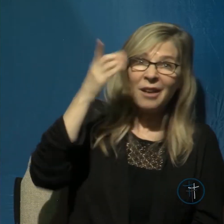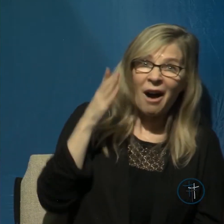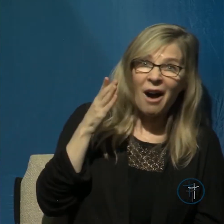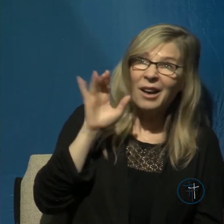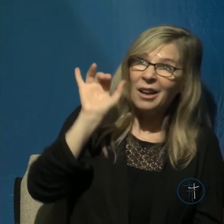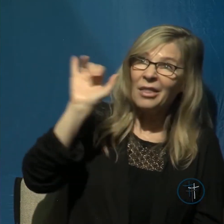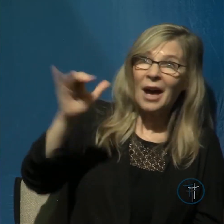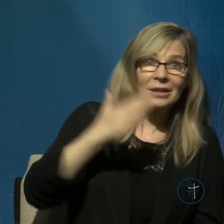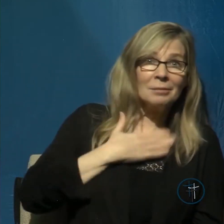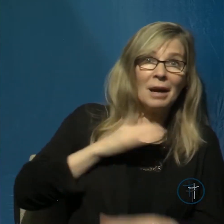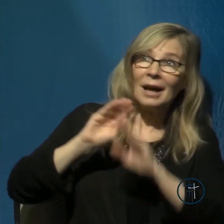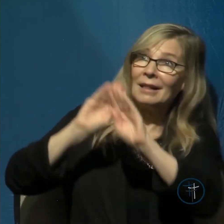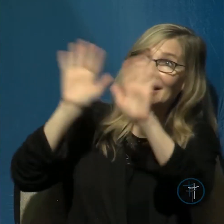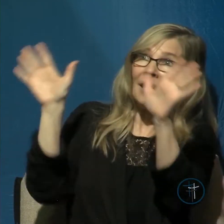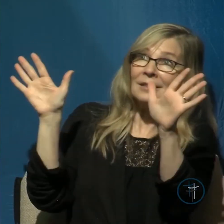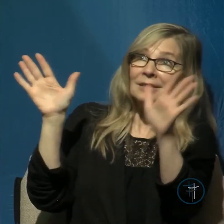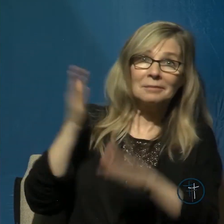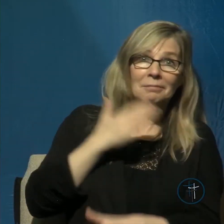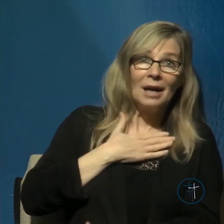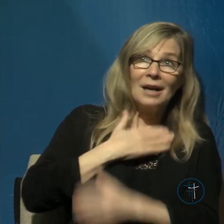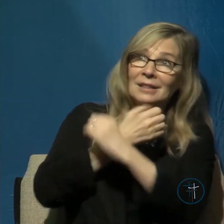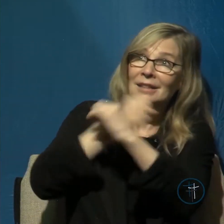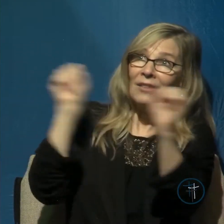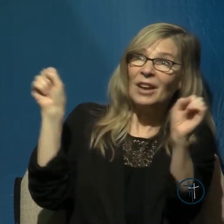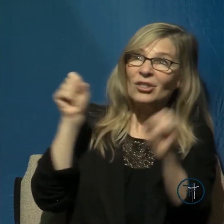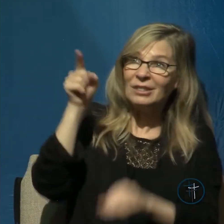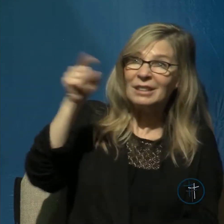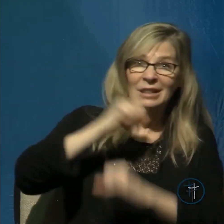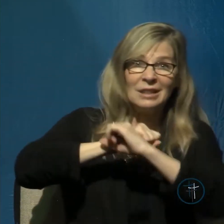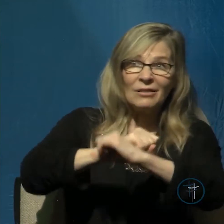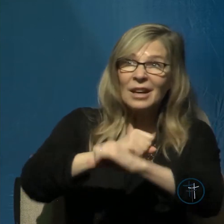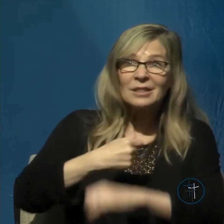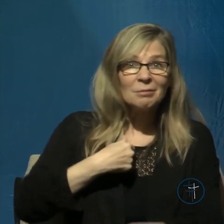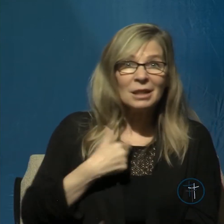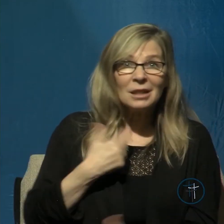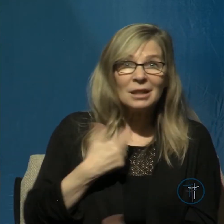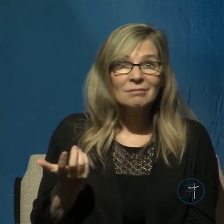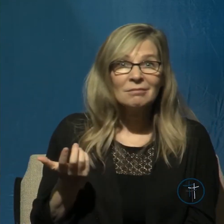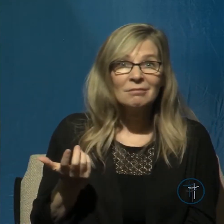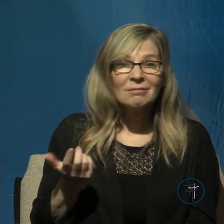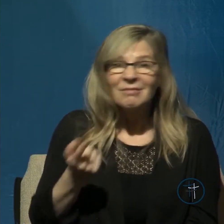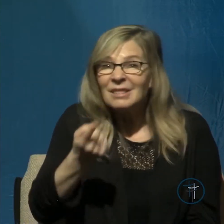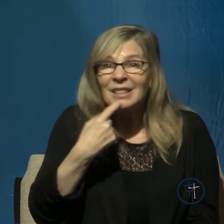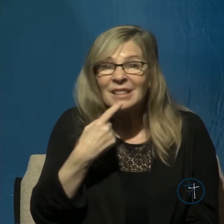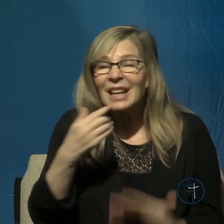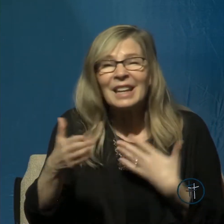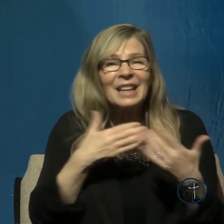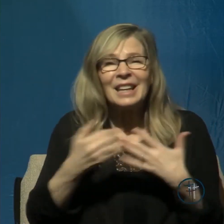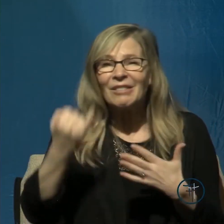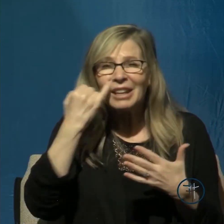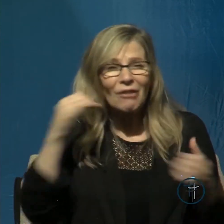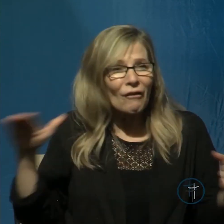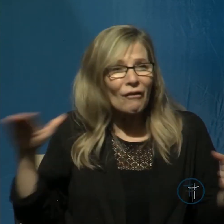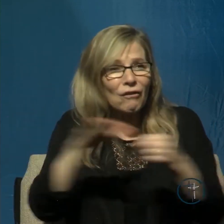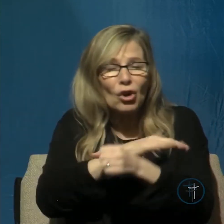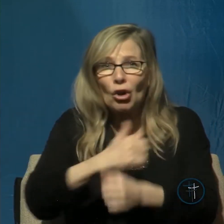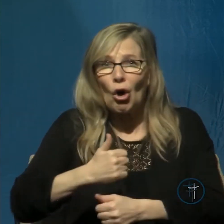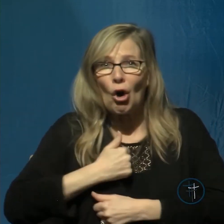his salvation, and his defense. He even goes so far as to say that even if an entire army attacked him,